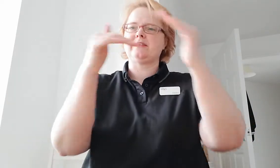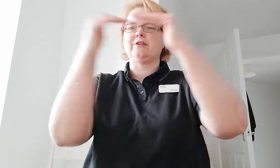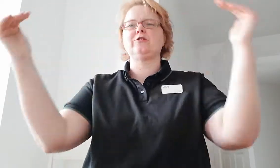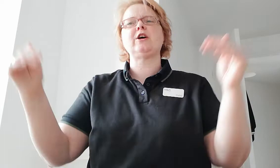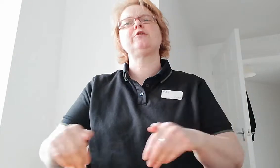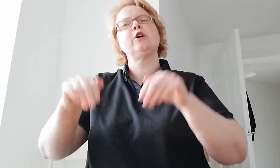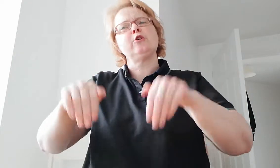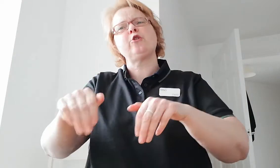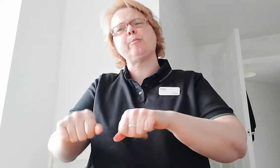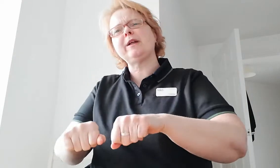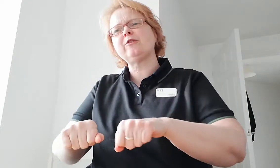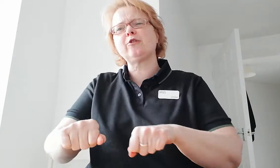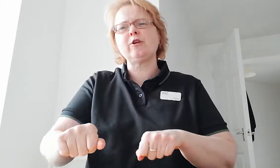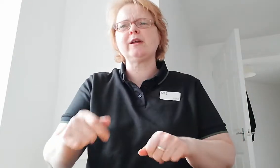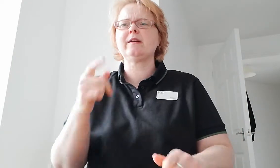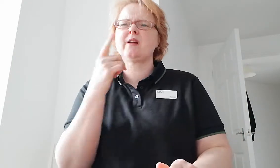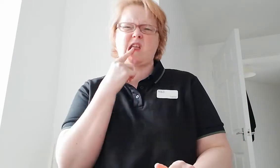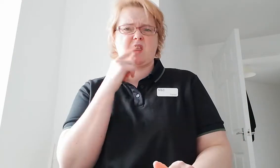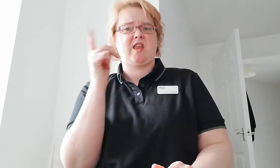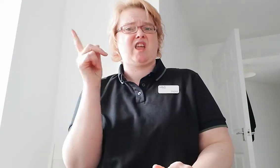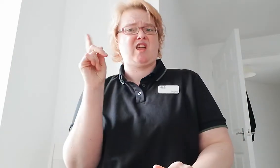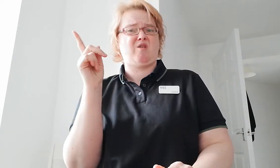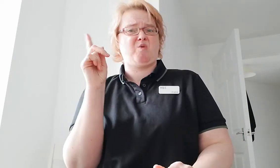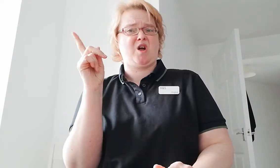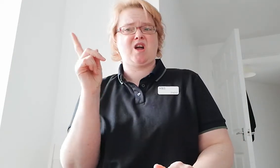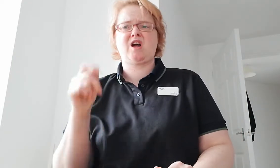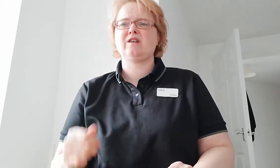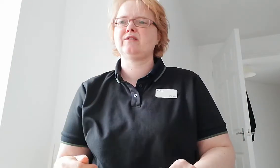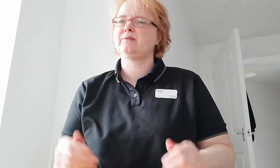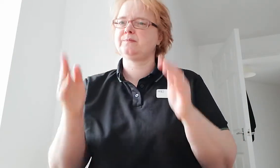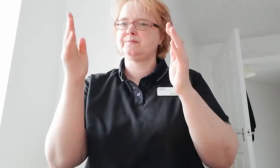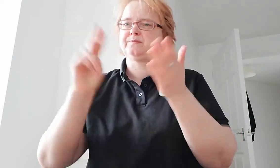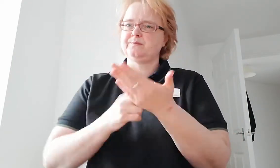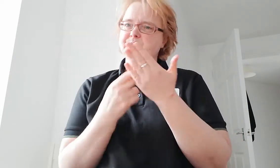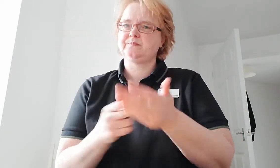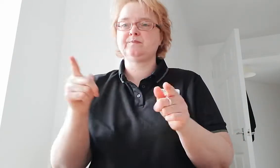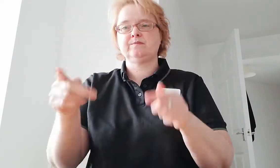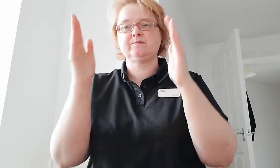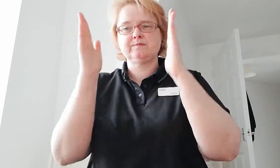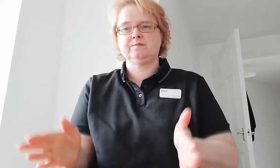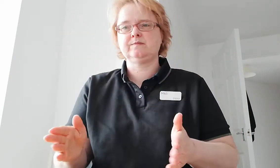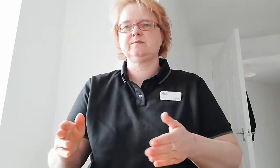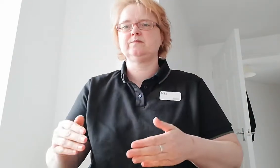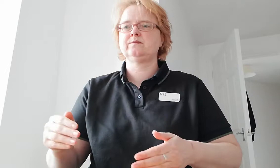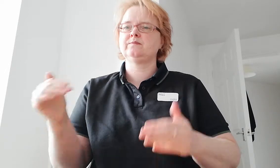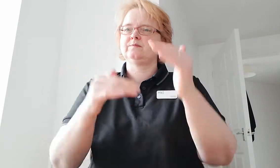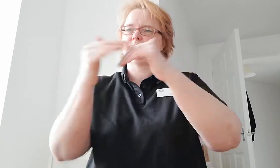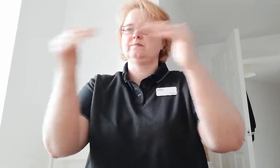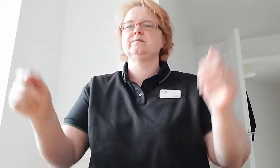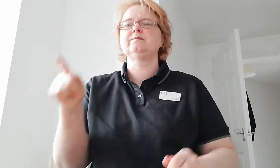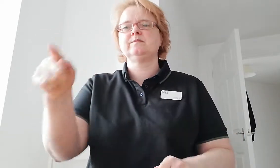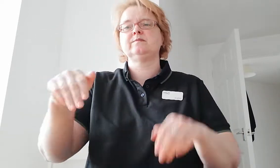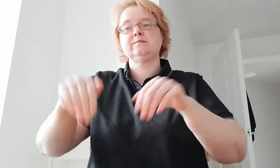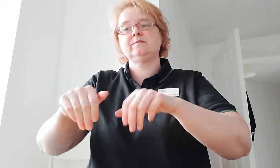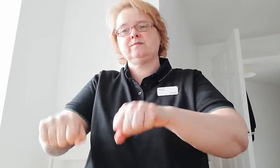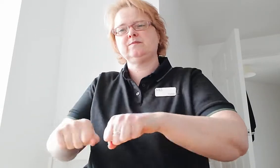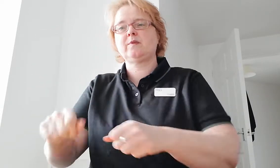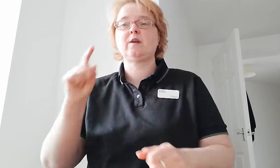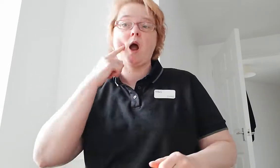the shelves, shopping trolley. This is part two, you've got to stack those shelves, you've got to shop in trolley with an